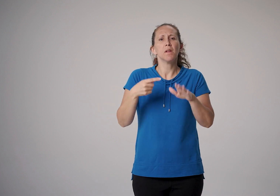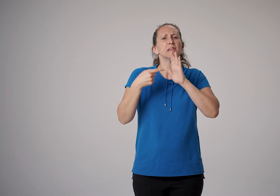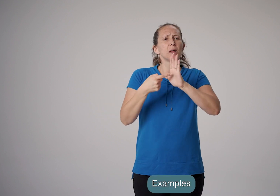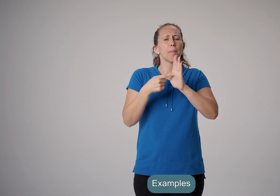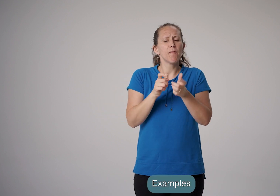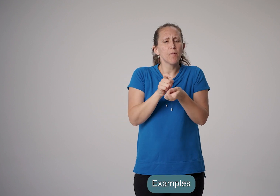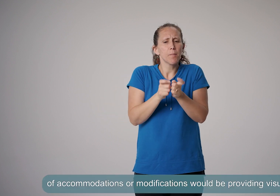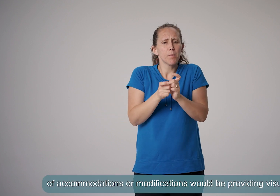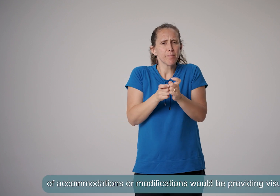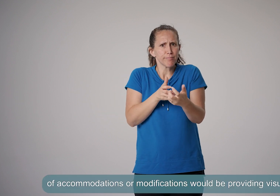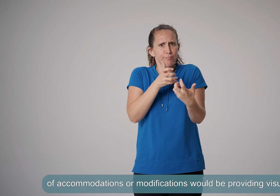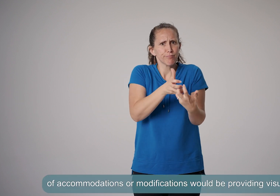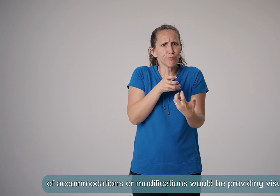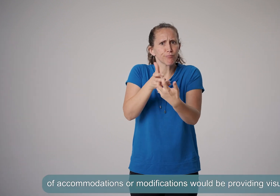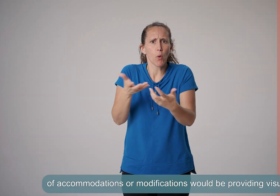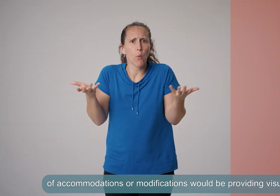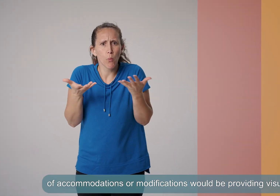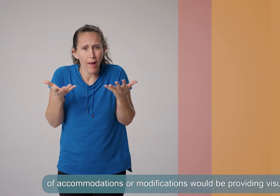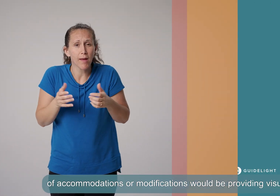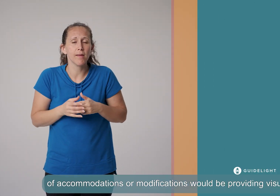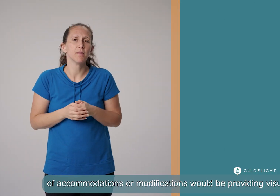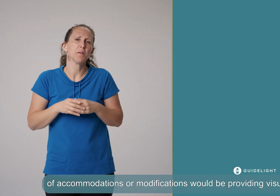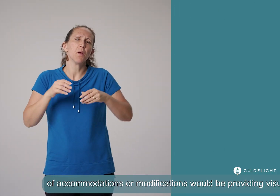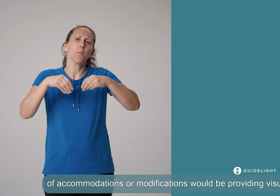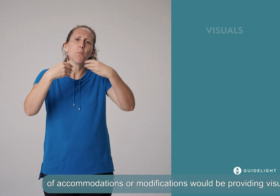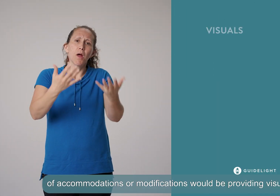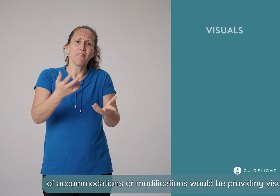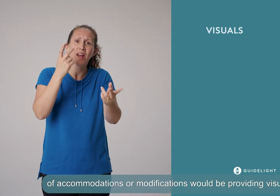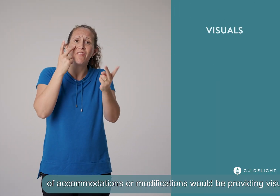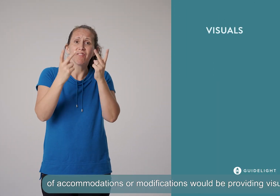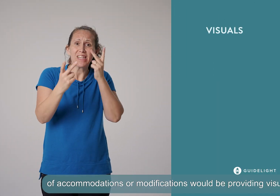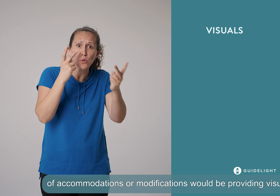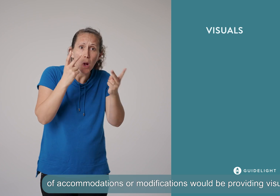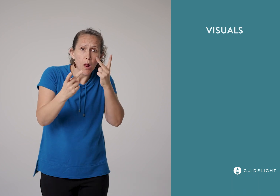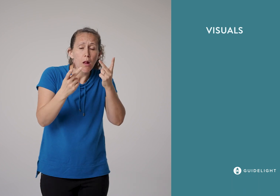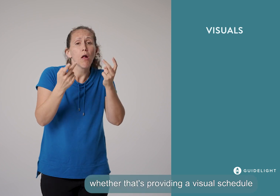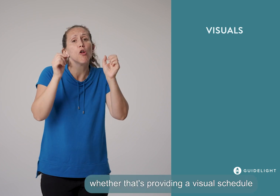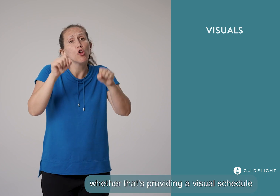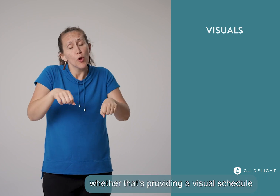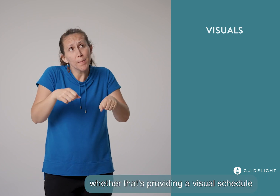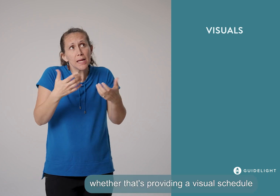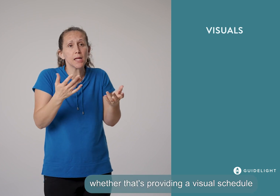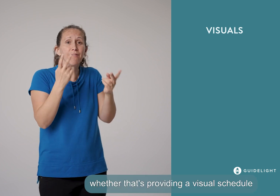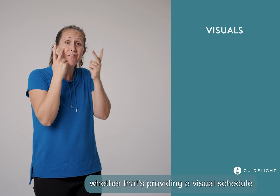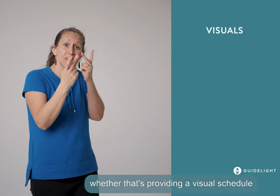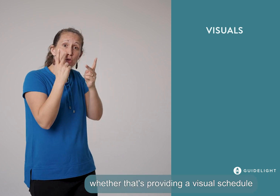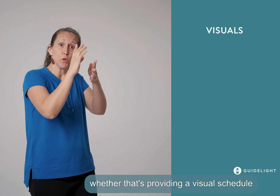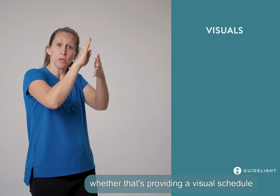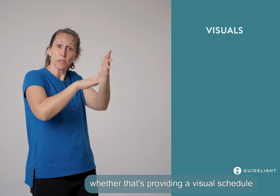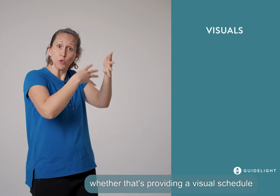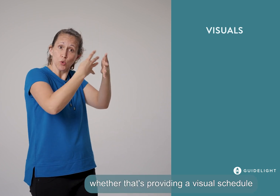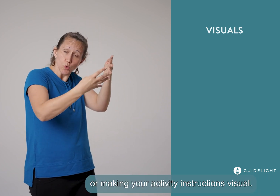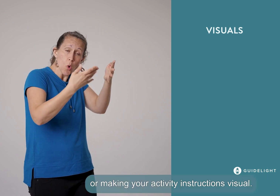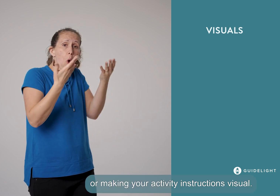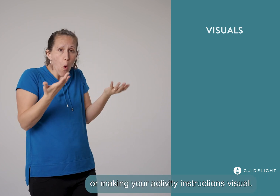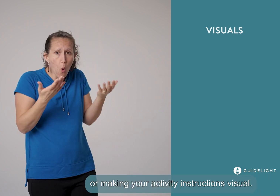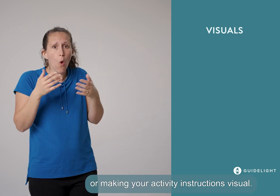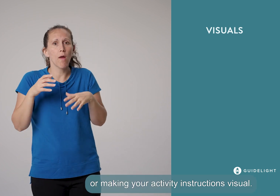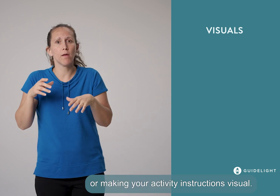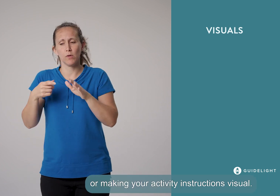Examples of accommodations or modifications would be providing visuals, whether that's providing a visual schedule or making your activity